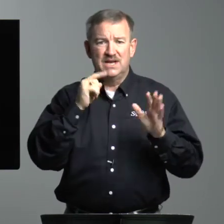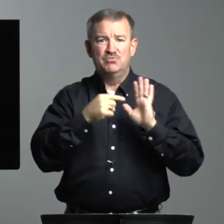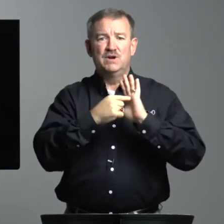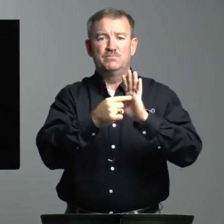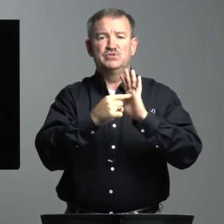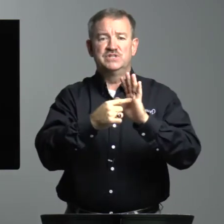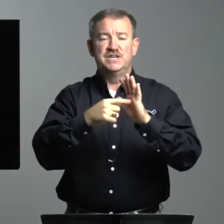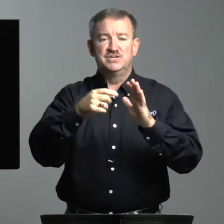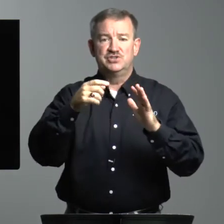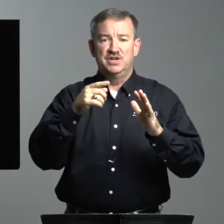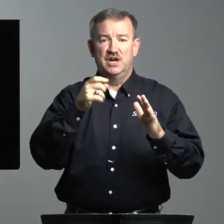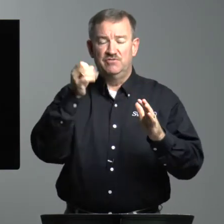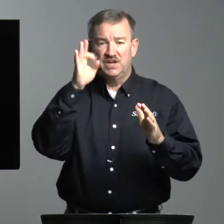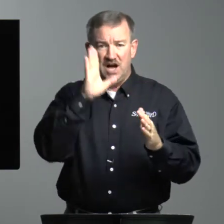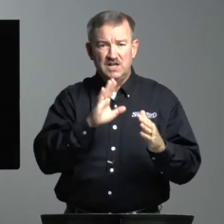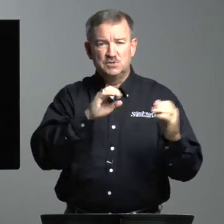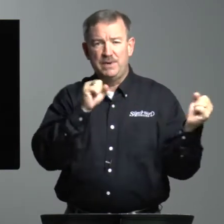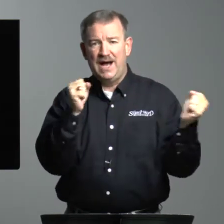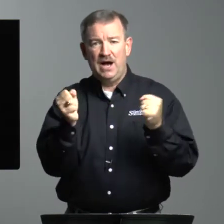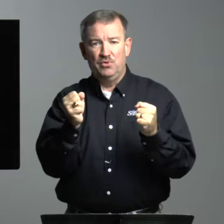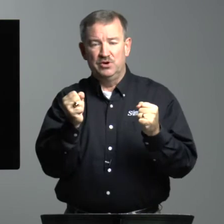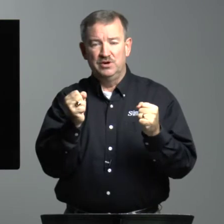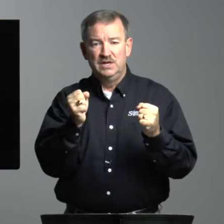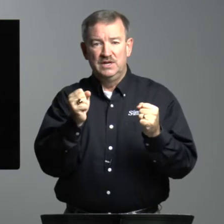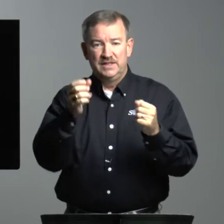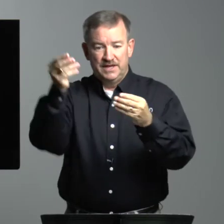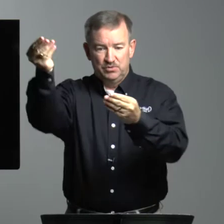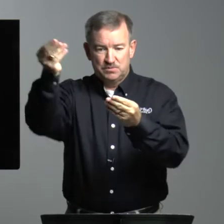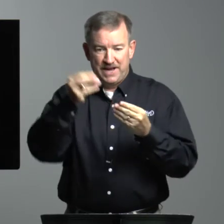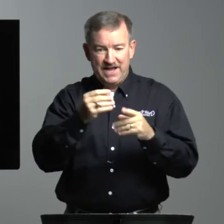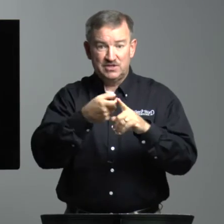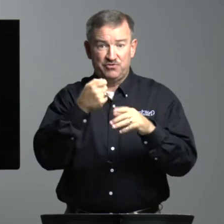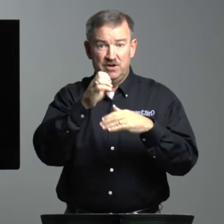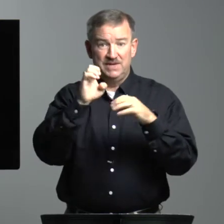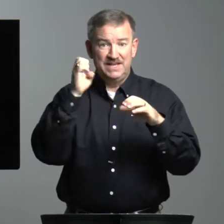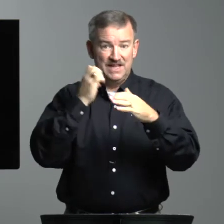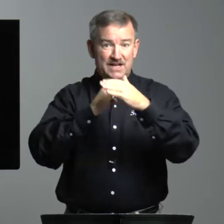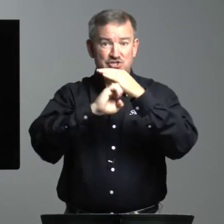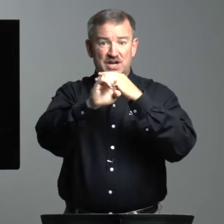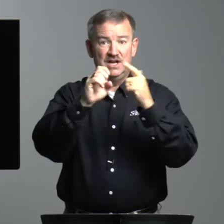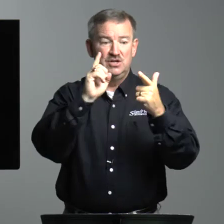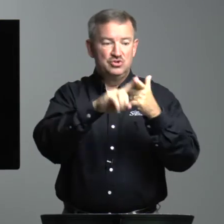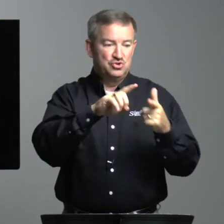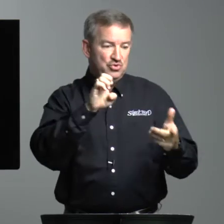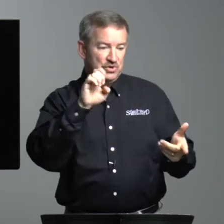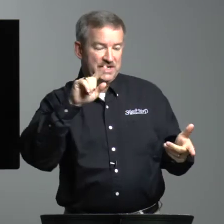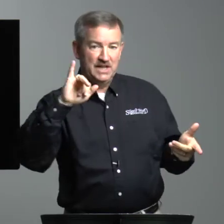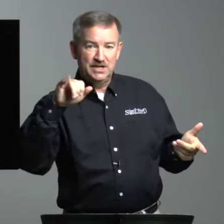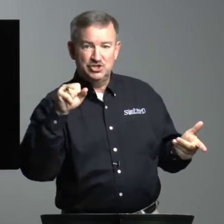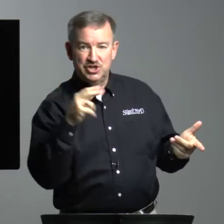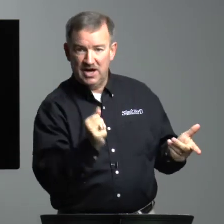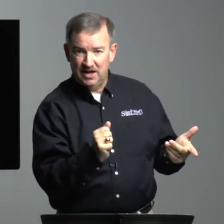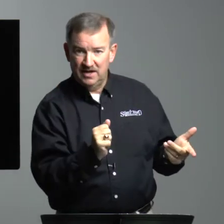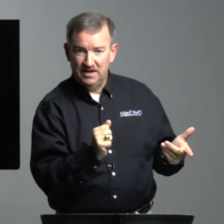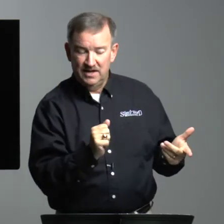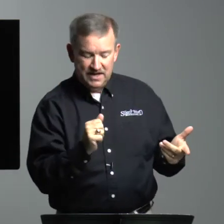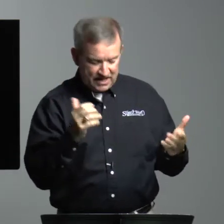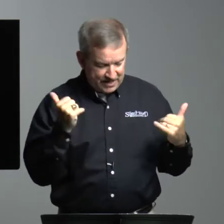a representation of God's power that was passed from Elijah to Elisha. And